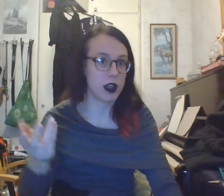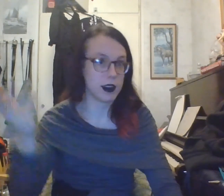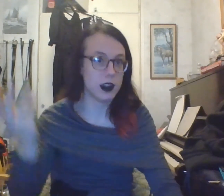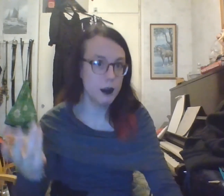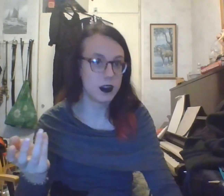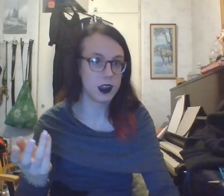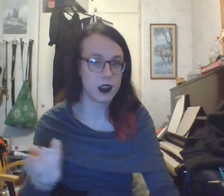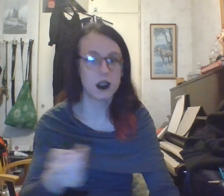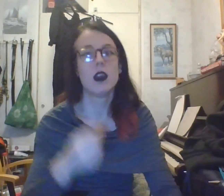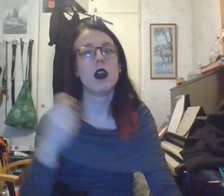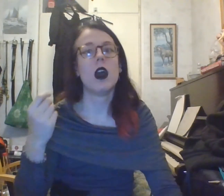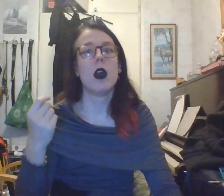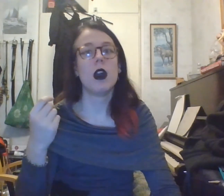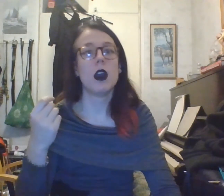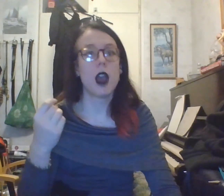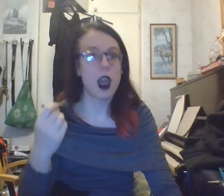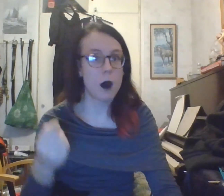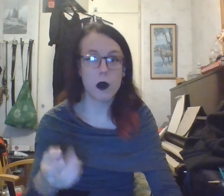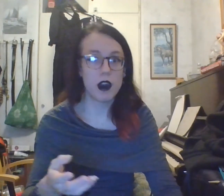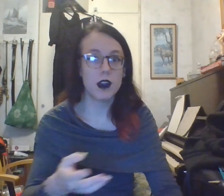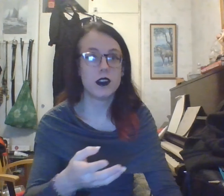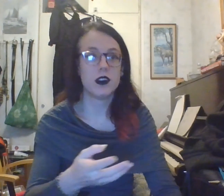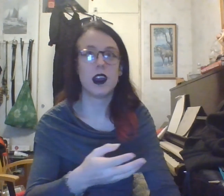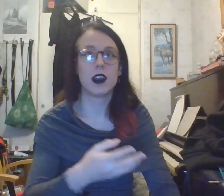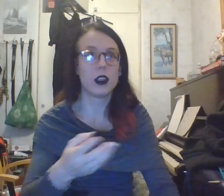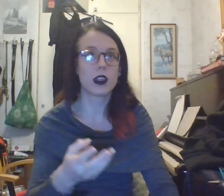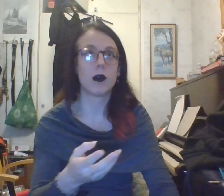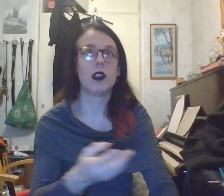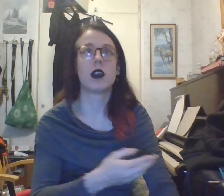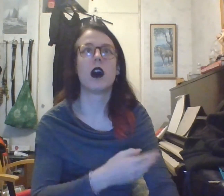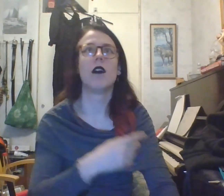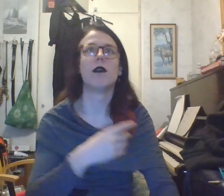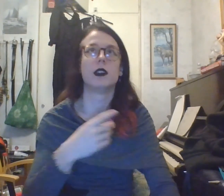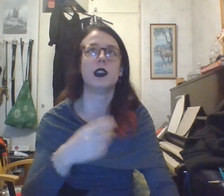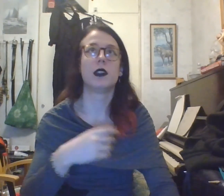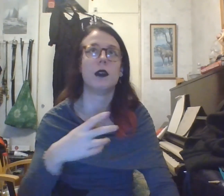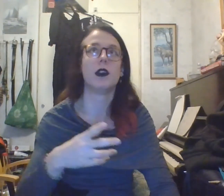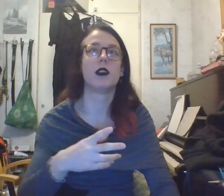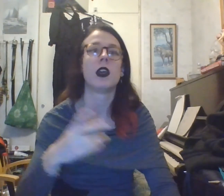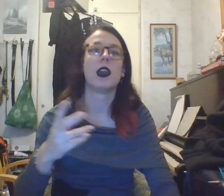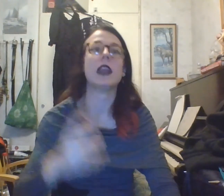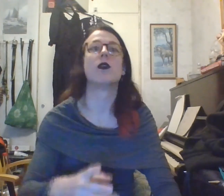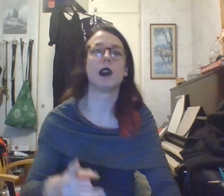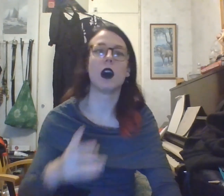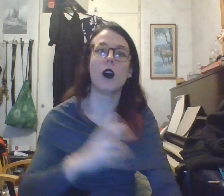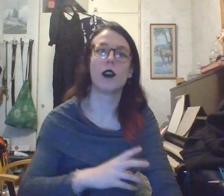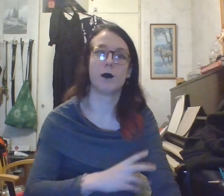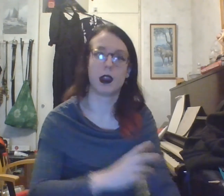liberties without the consequence of these liberties hindering other people